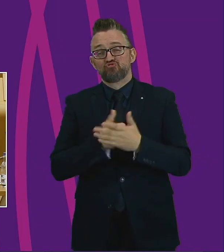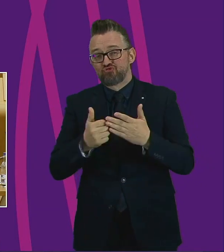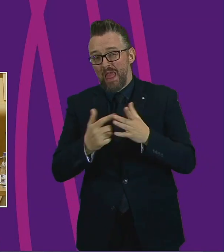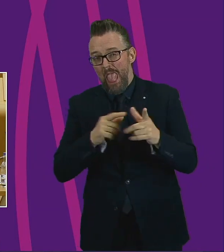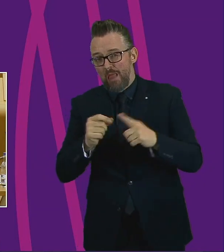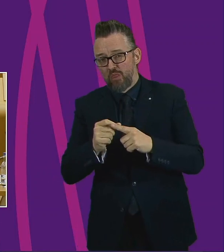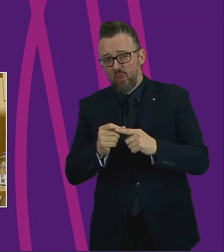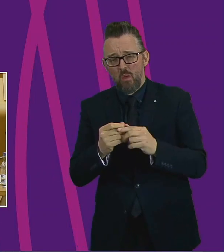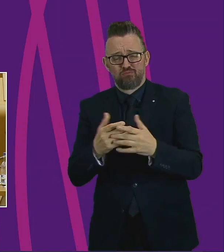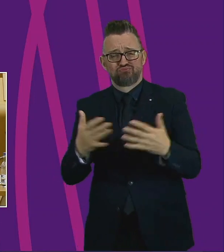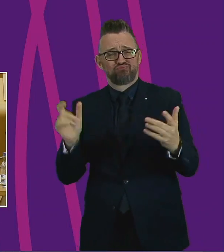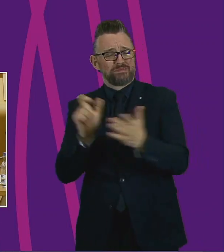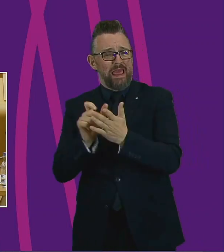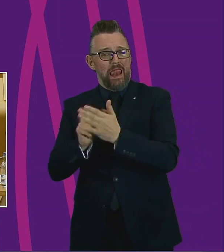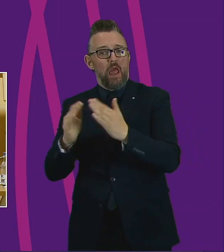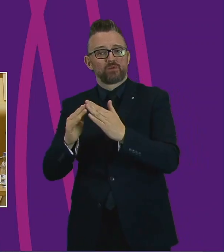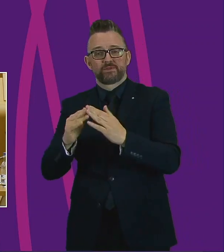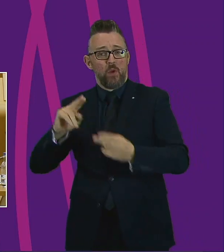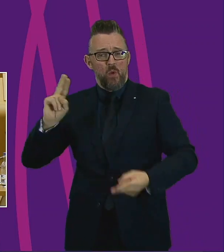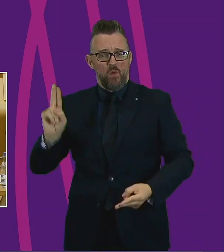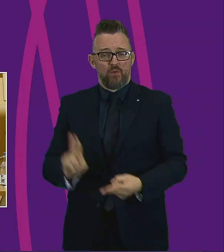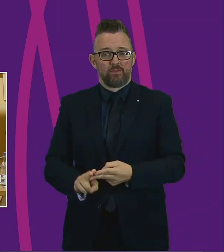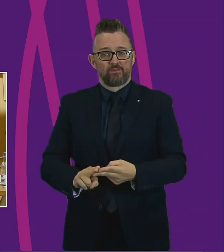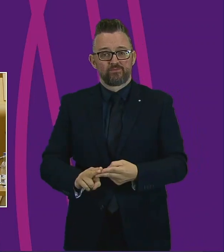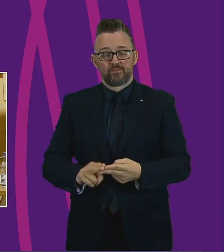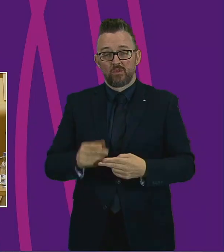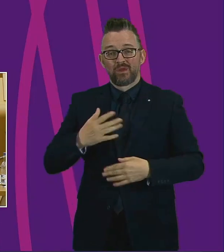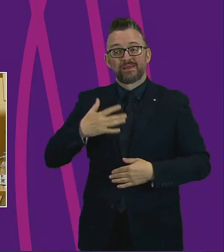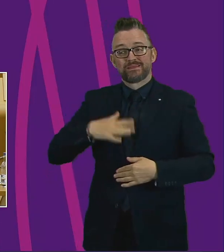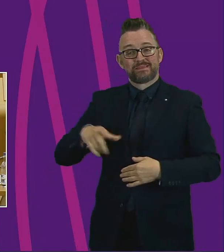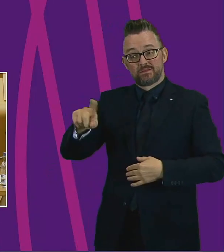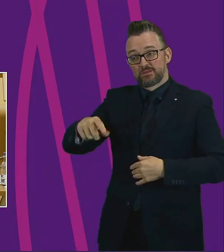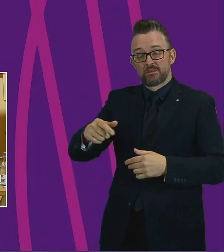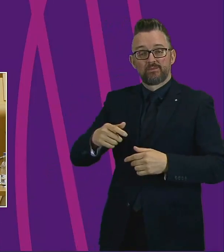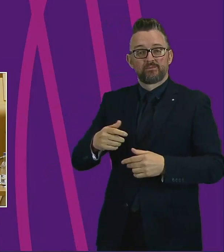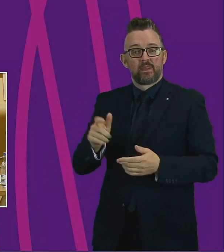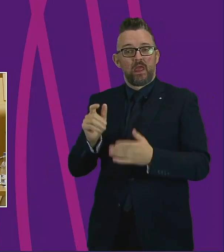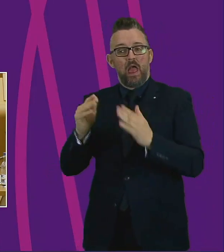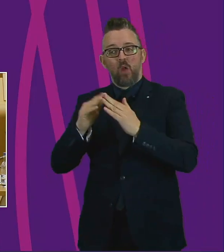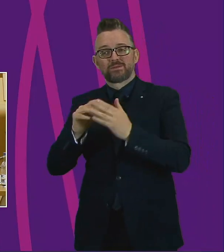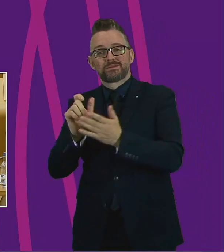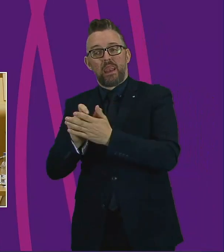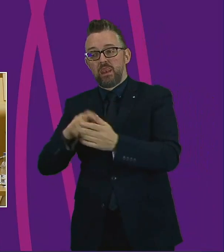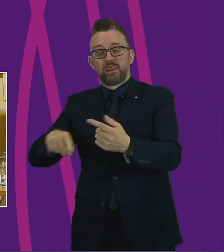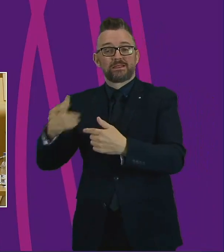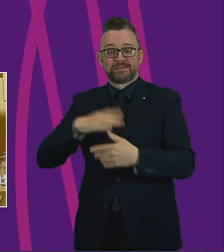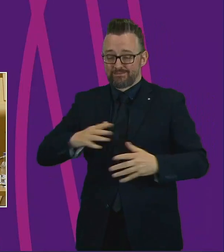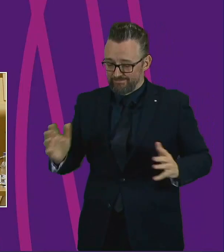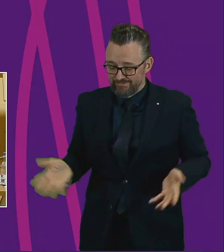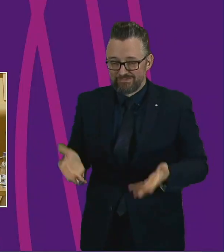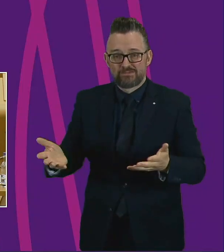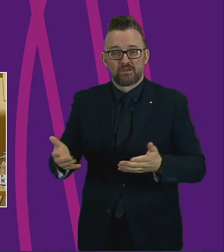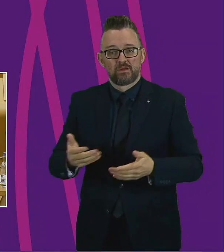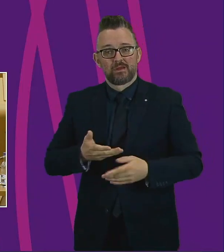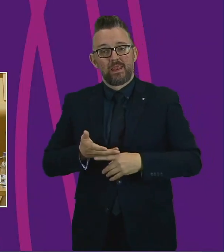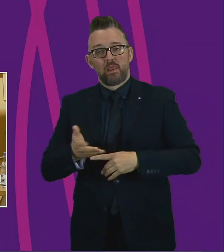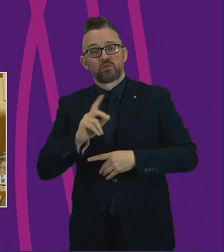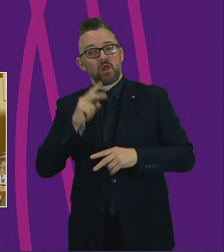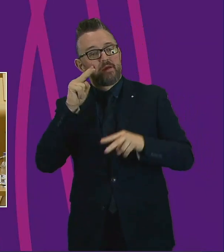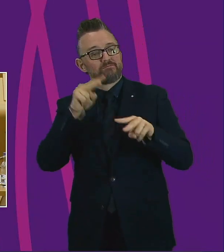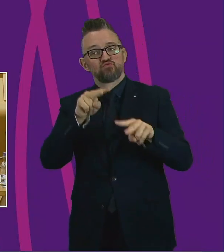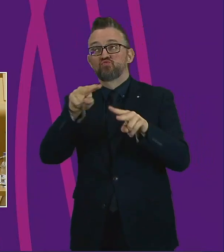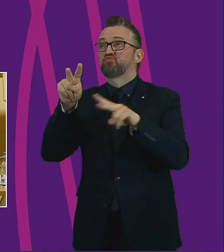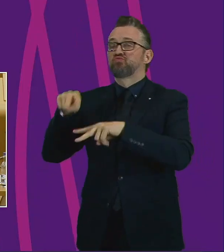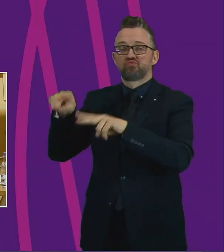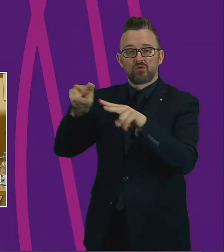of the year. We need to let estate agents operate again safely, allow viewings, allow surveyors to work